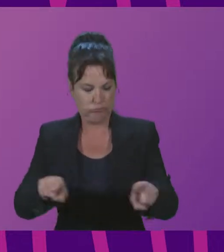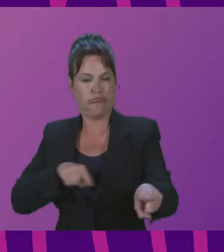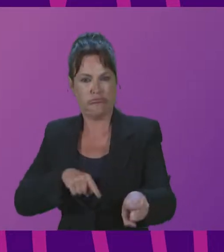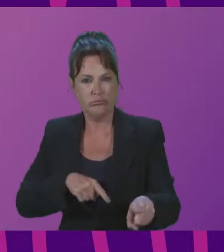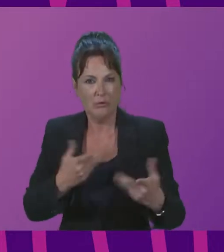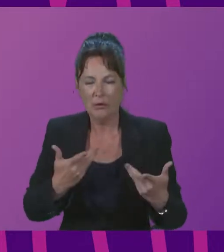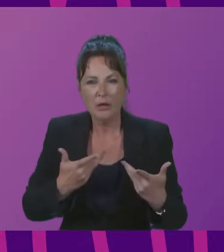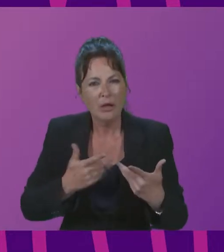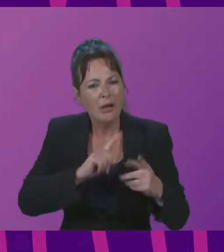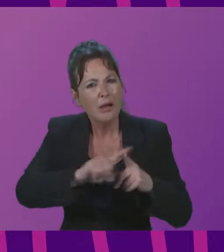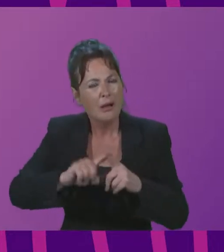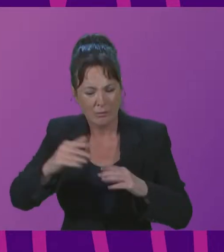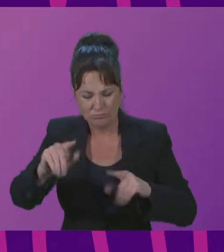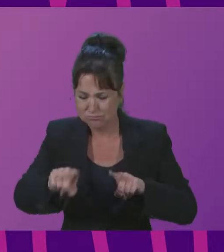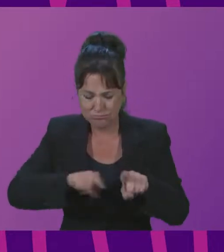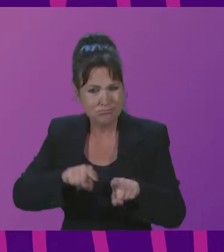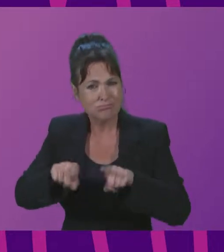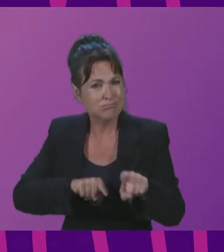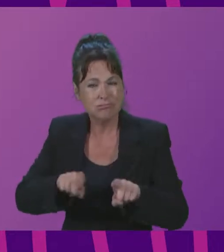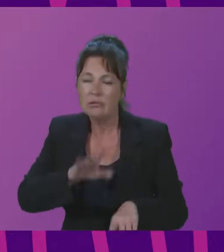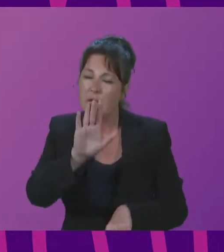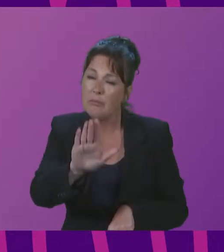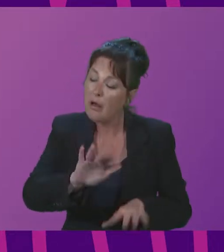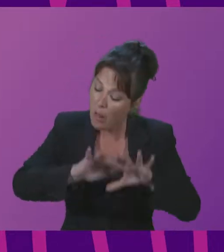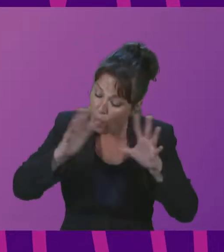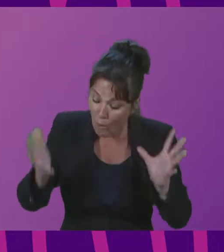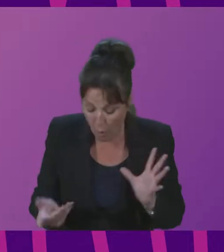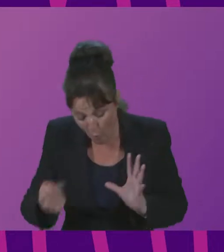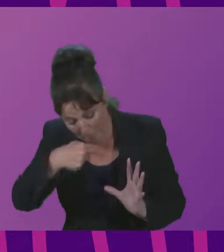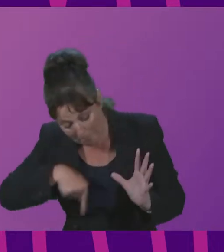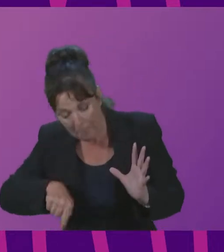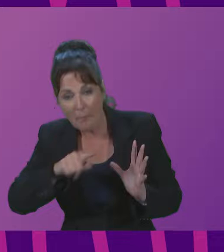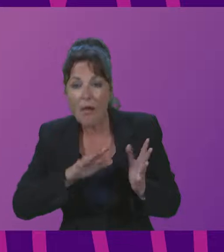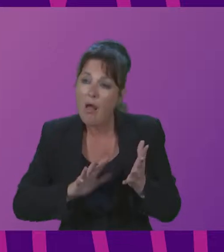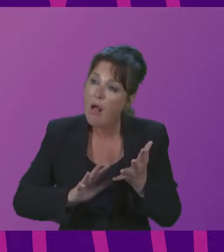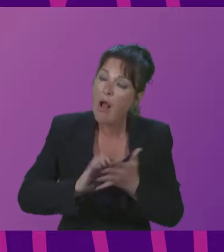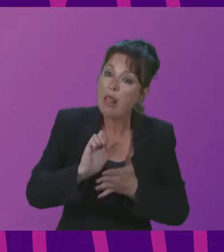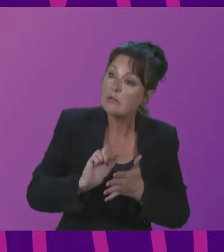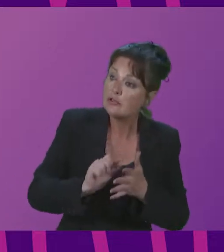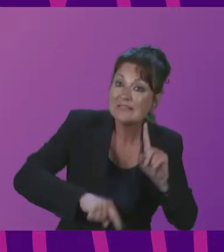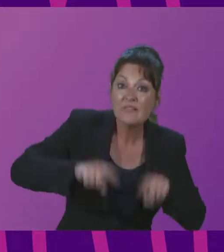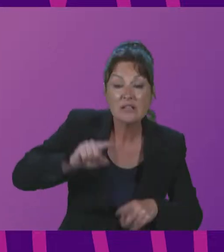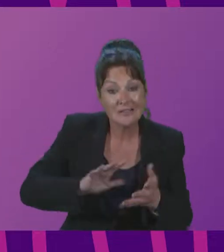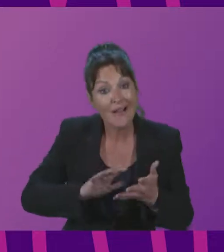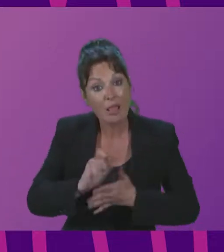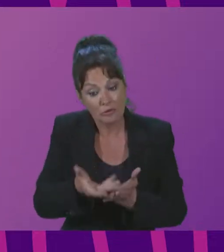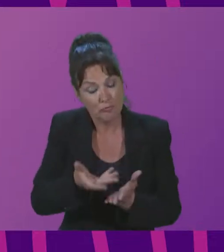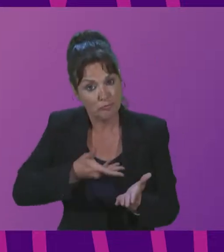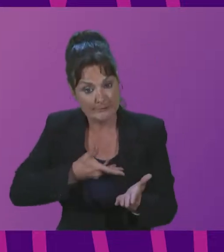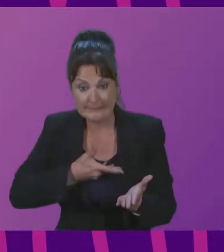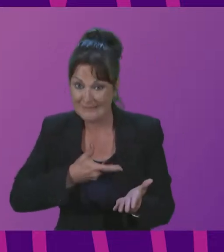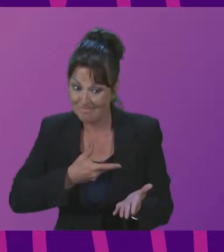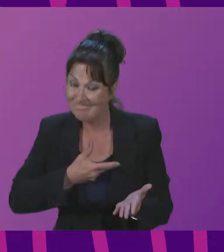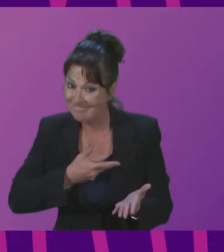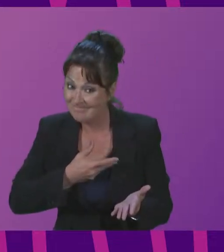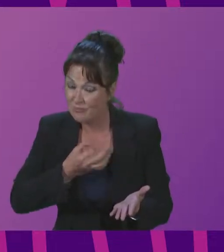Across the globe, cultural diversity and cultural rights are increasingly under threat. The sector is still recovering